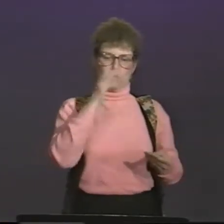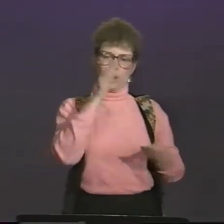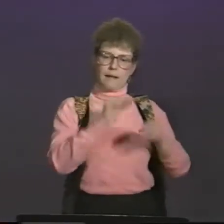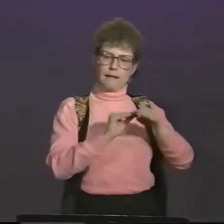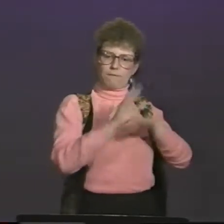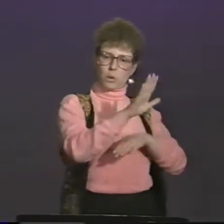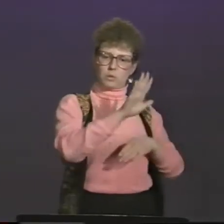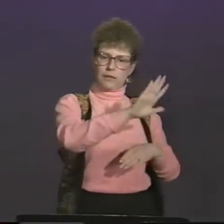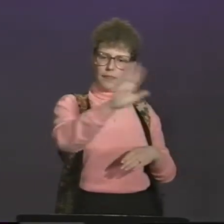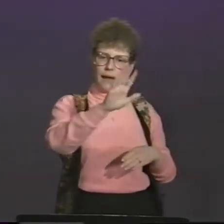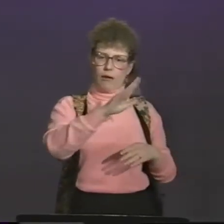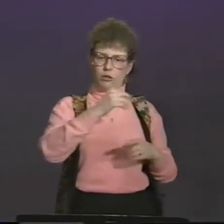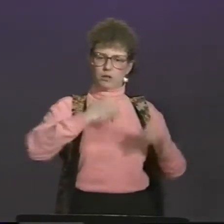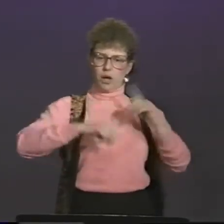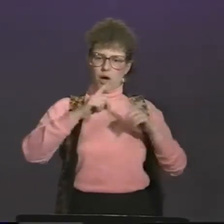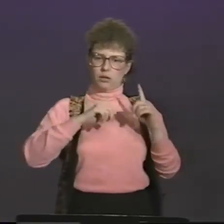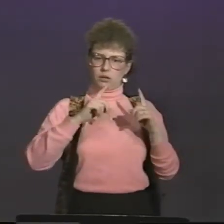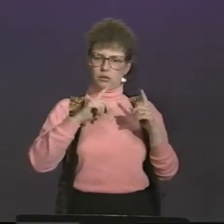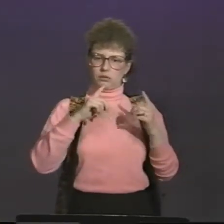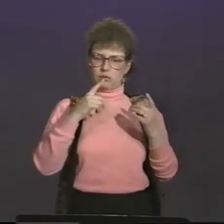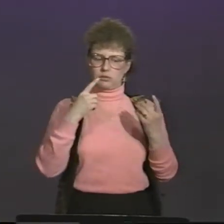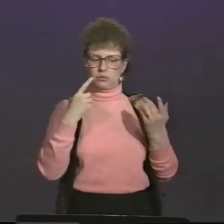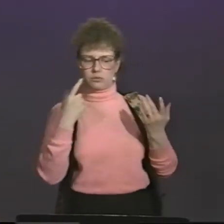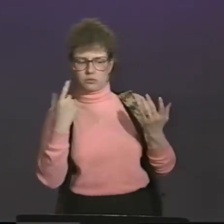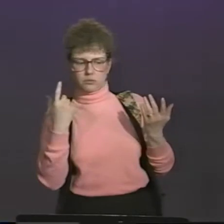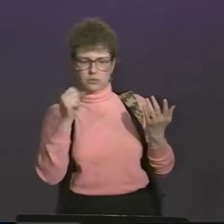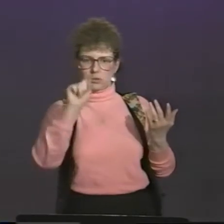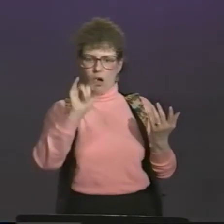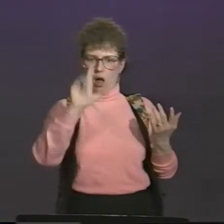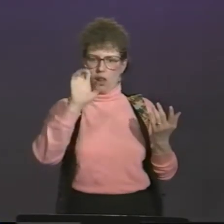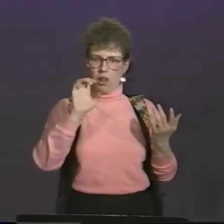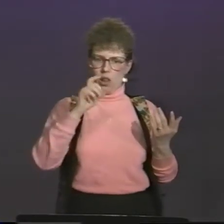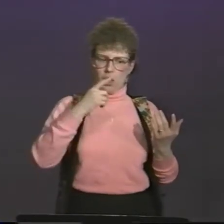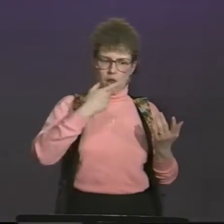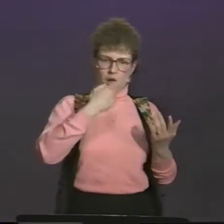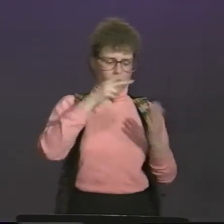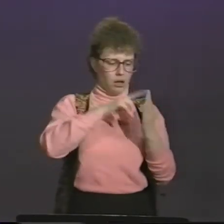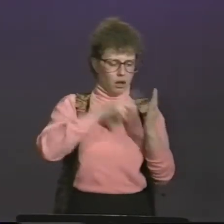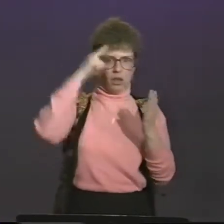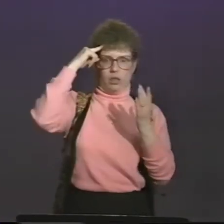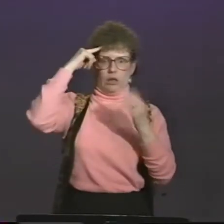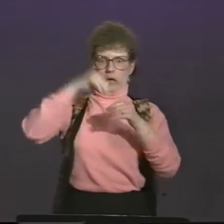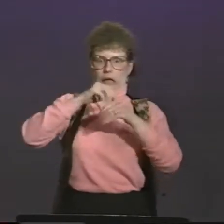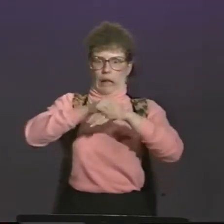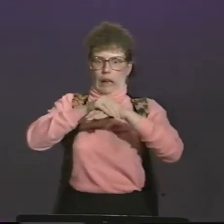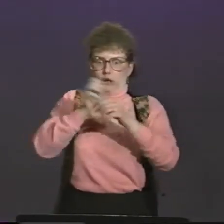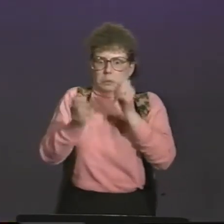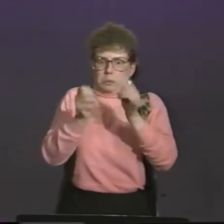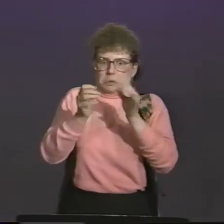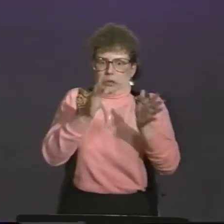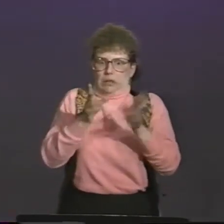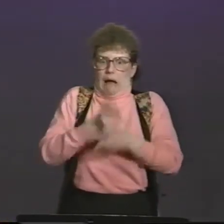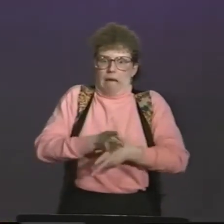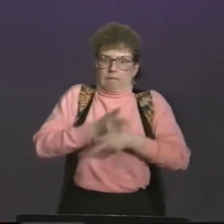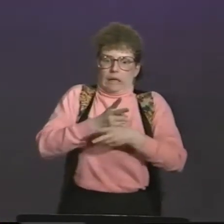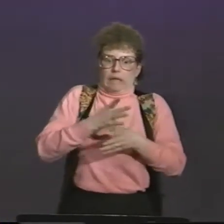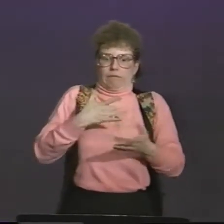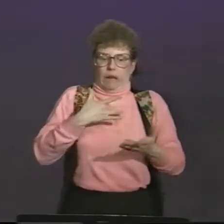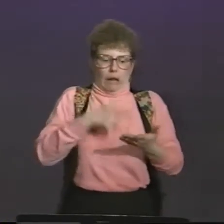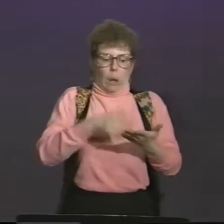Please understand that I didn't give them the questionnaires in written English. I knew that this would influence their language use. It might cause them to feel as though